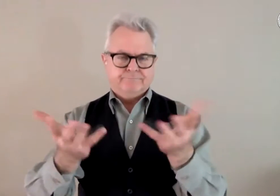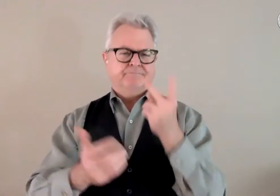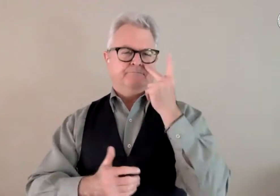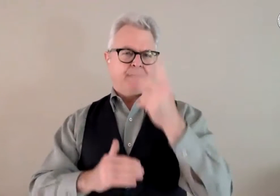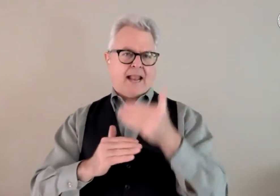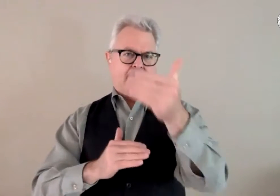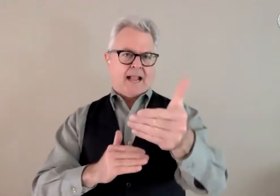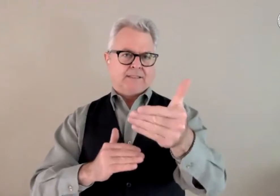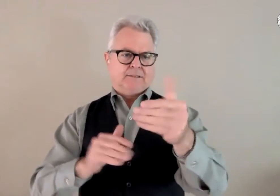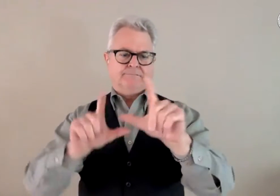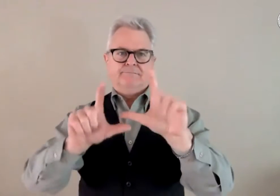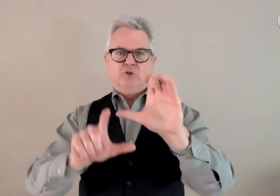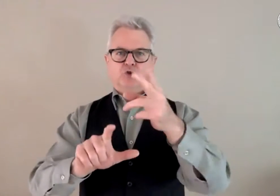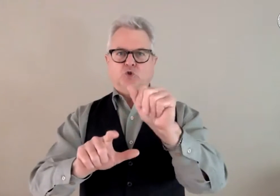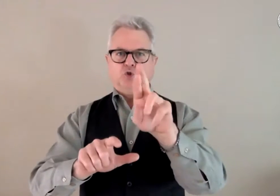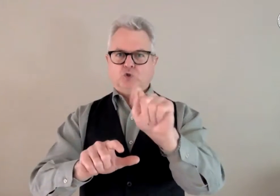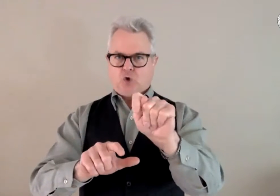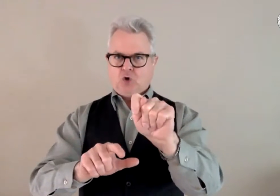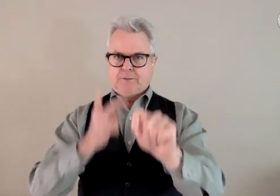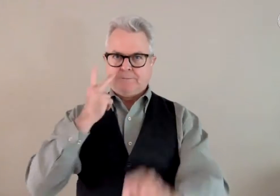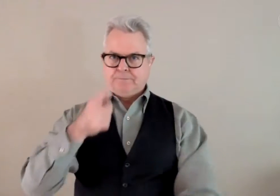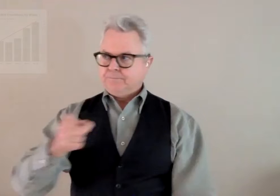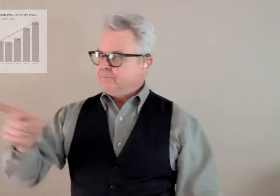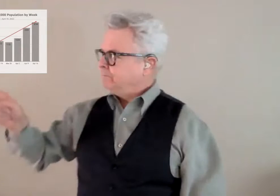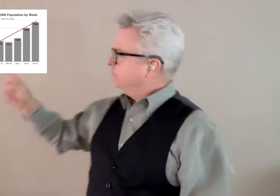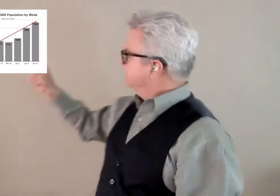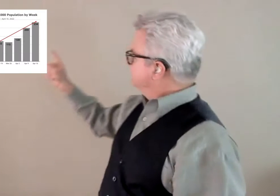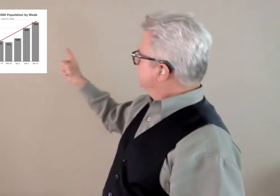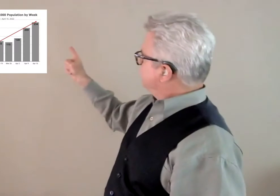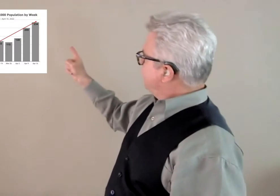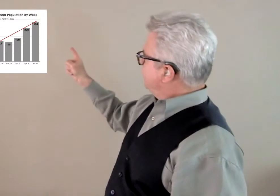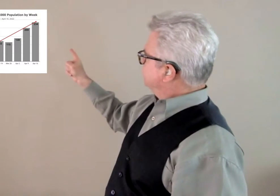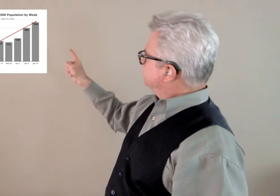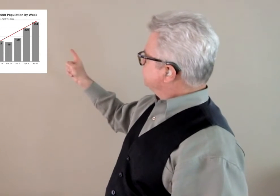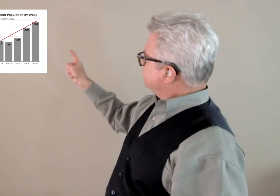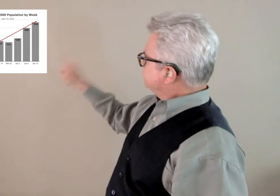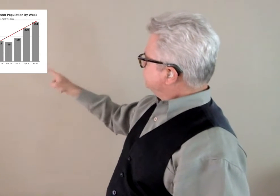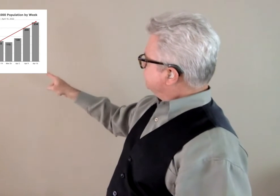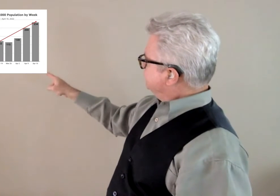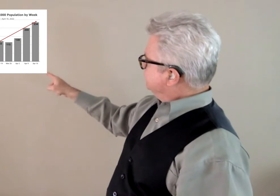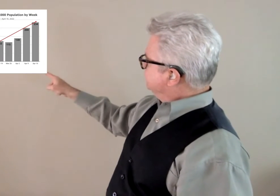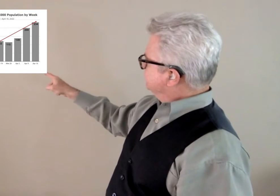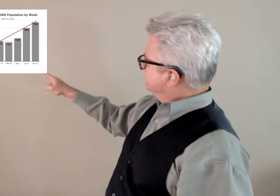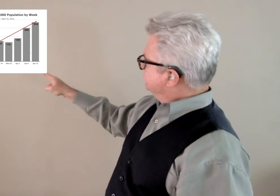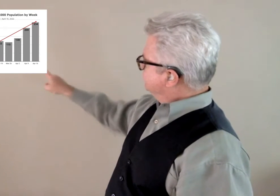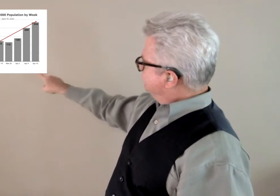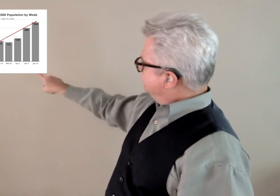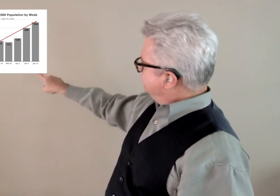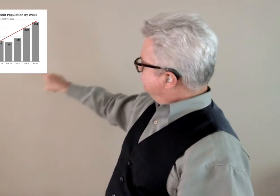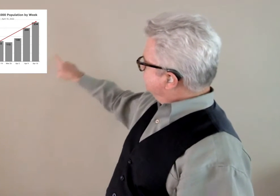Now, what are the causes for this spike? I'd like to share with you the next chart. Notice this chart, new cases per 100